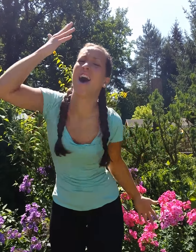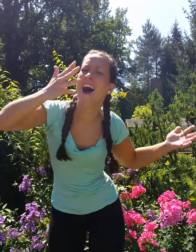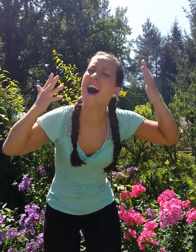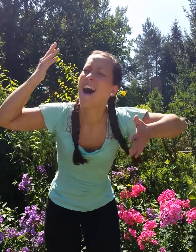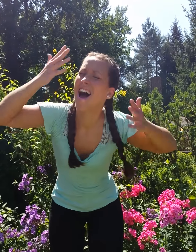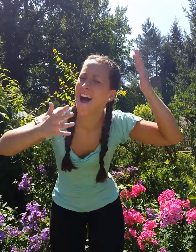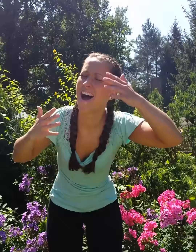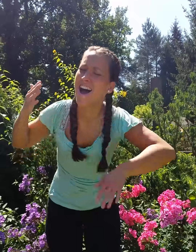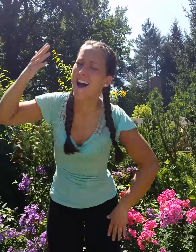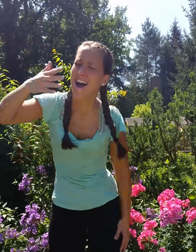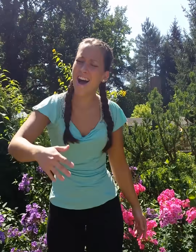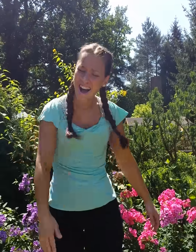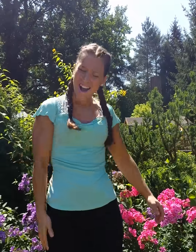high, high.